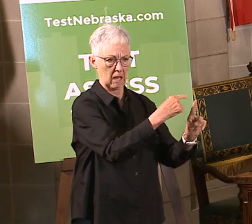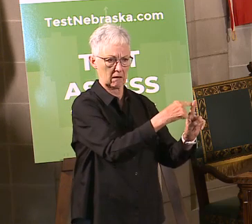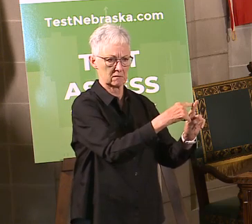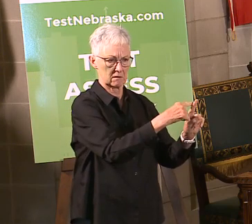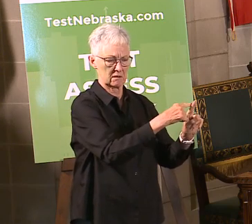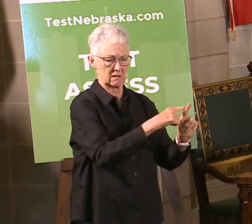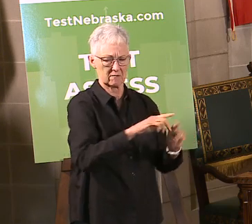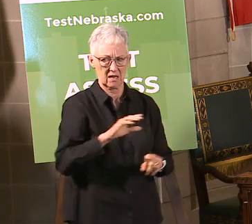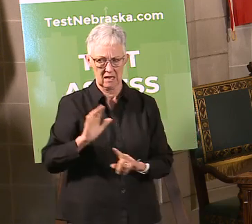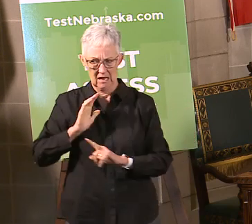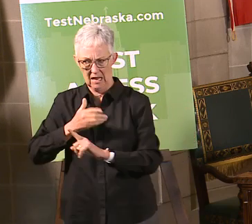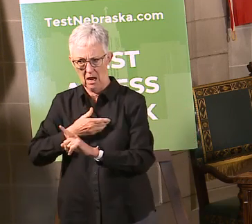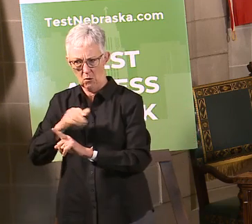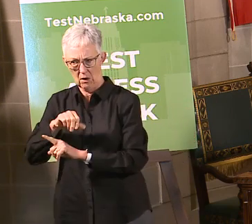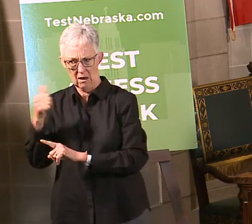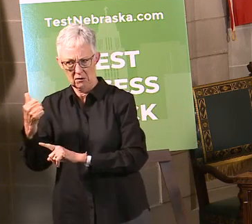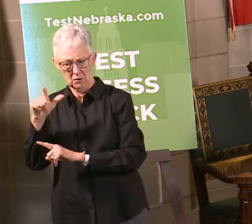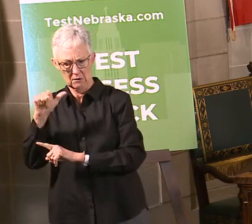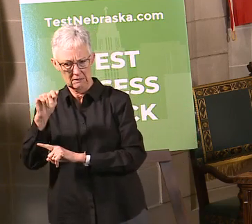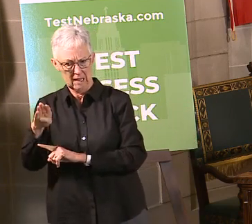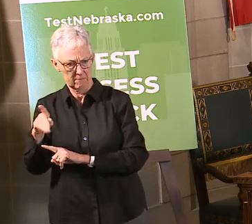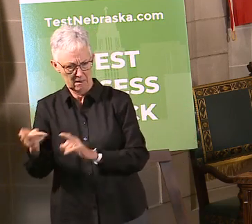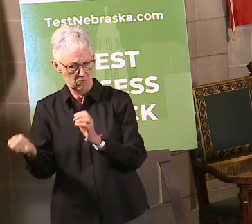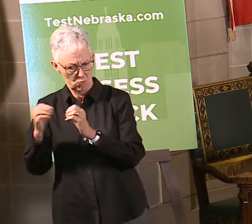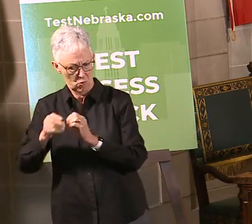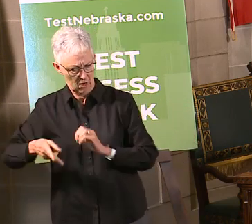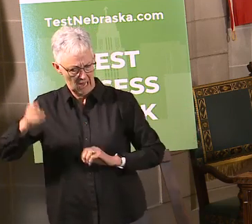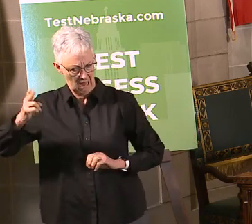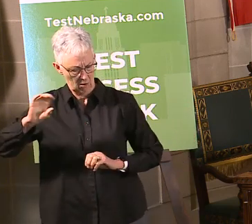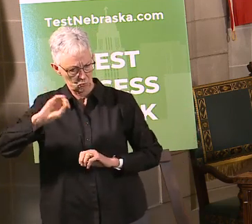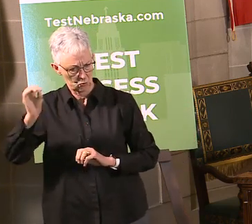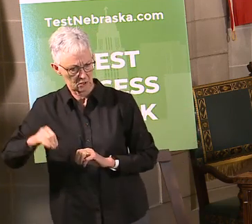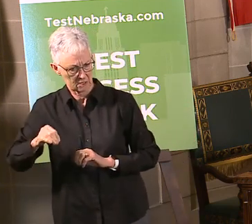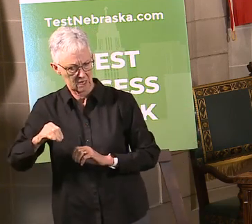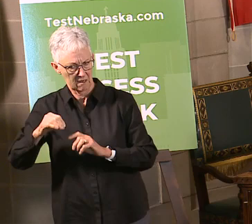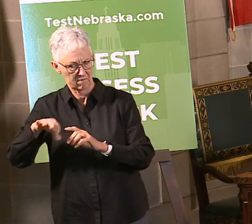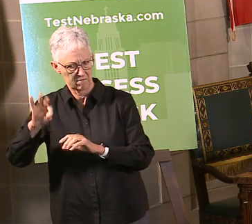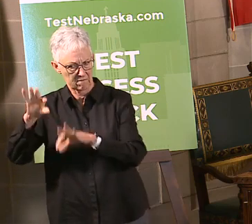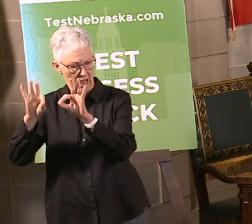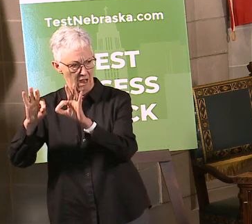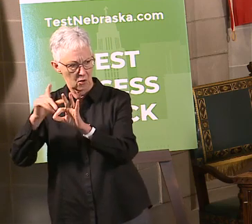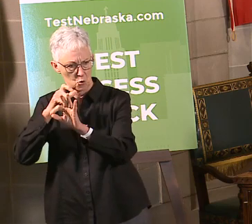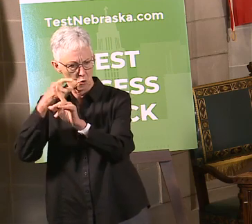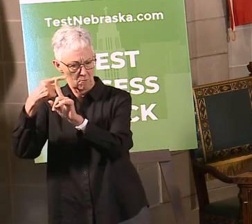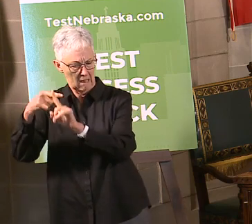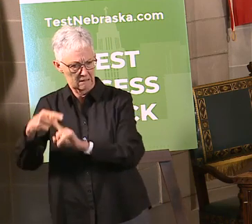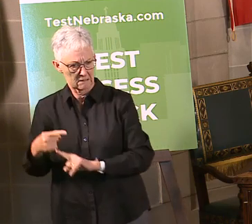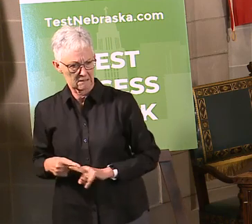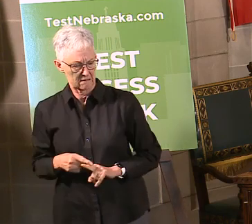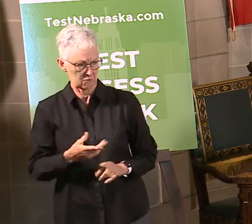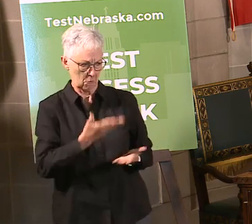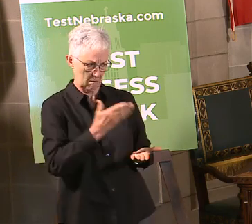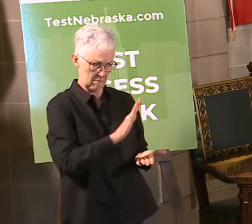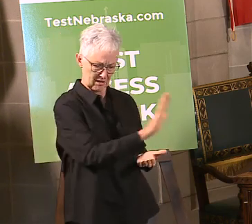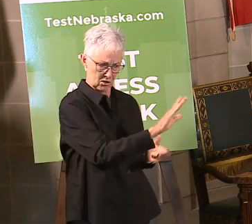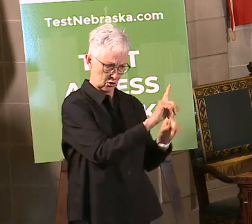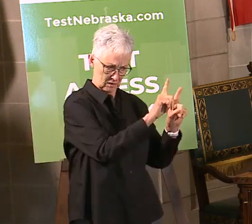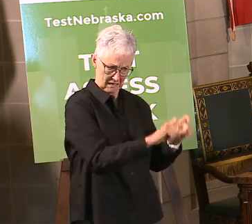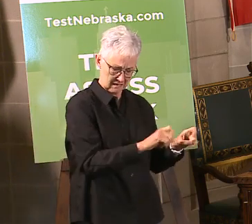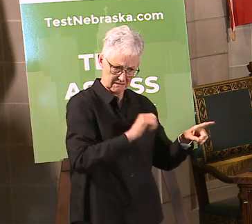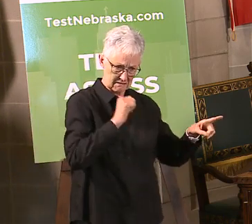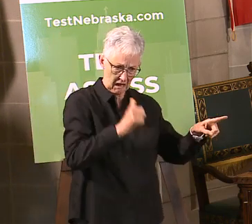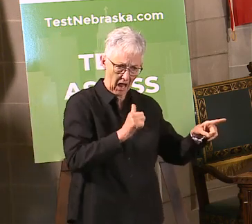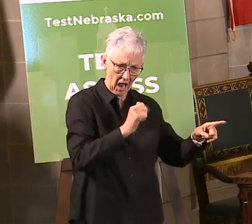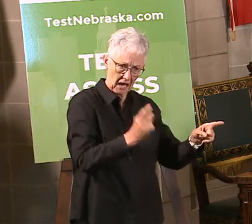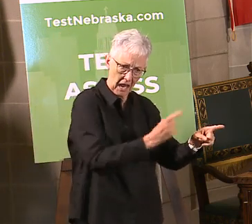test lab with, you know, cooperating with the public health lab to be able to do that. And the, you know, the tests are going to be 95